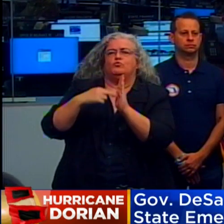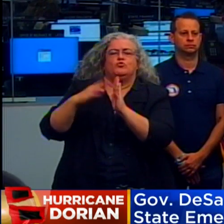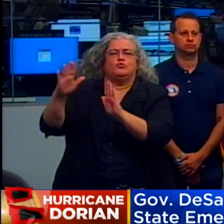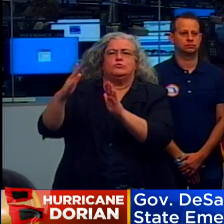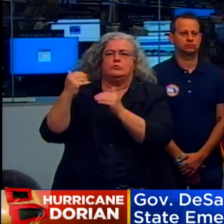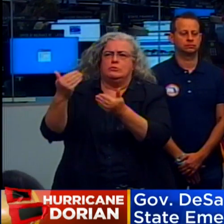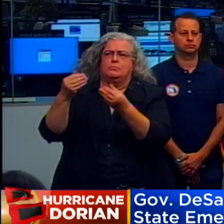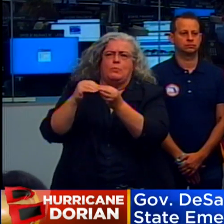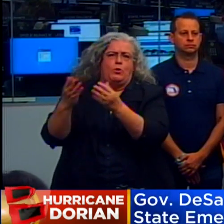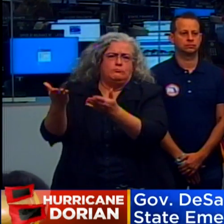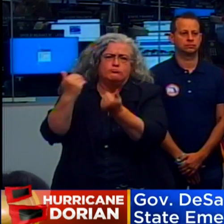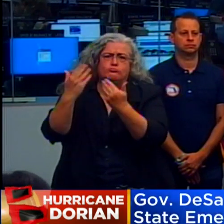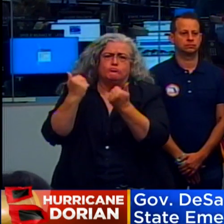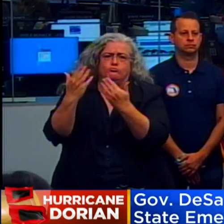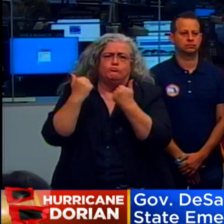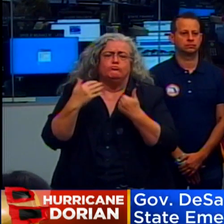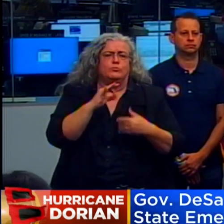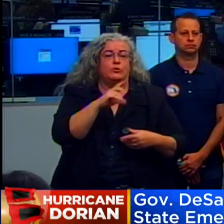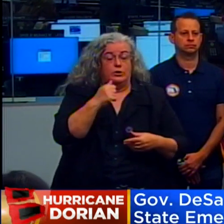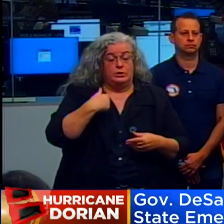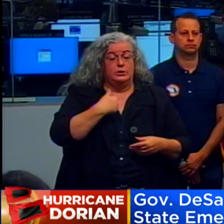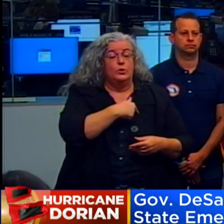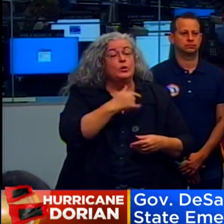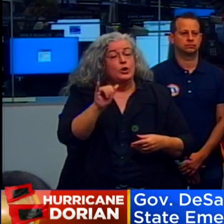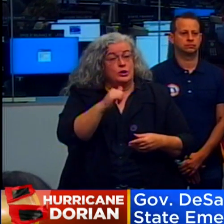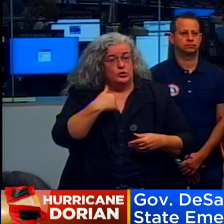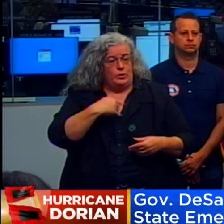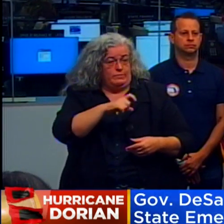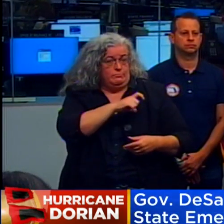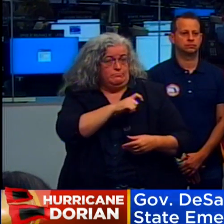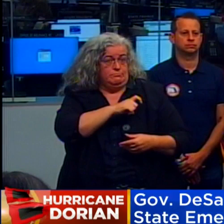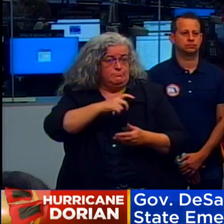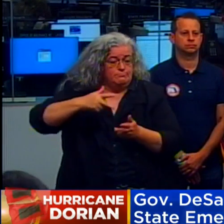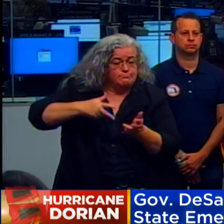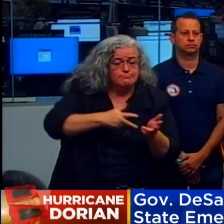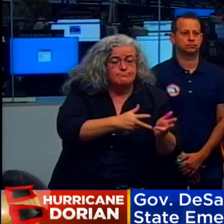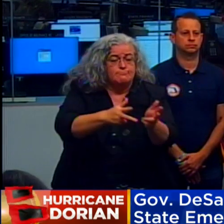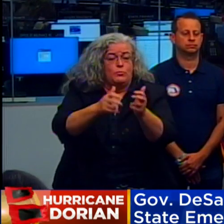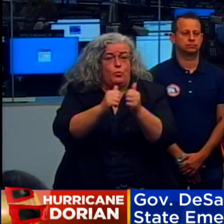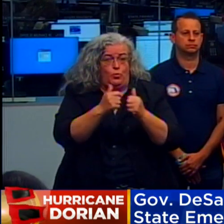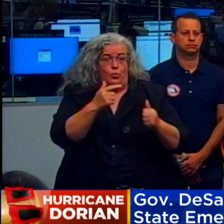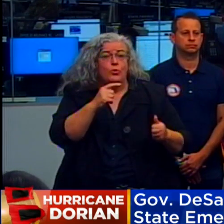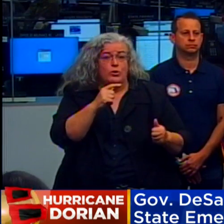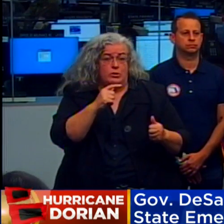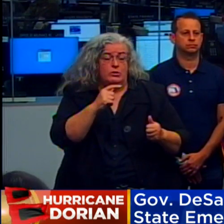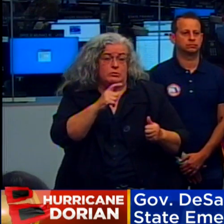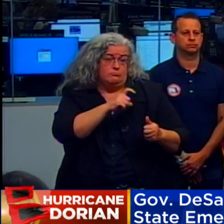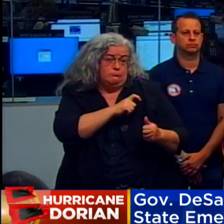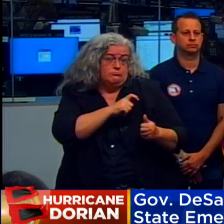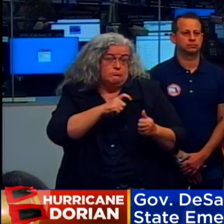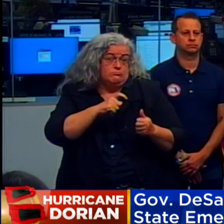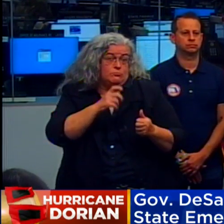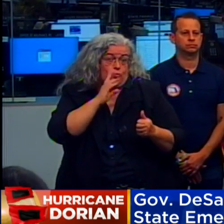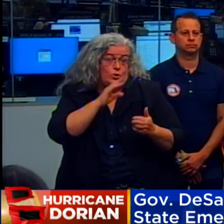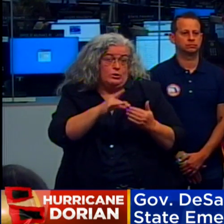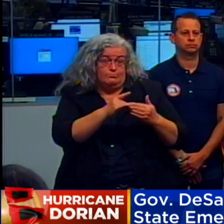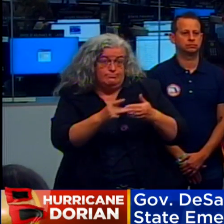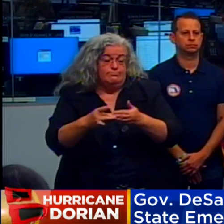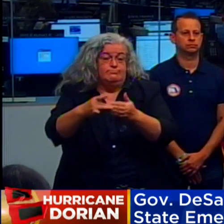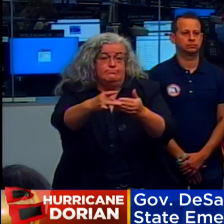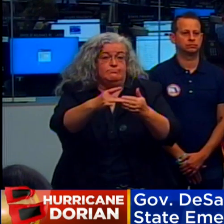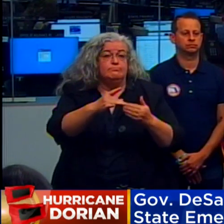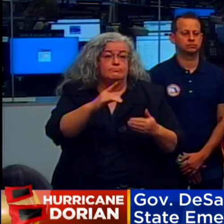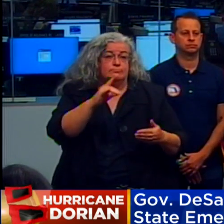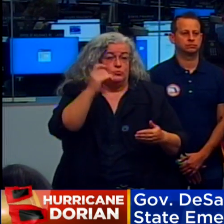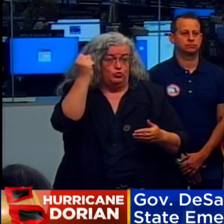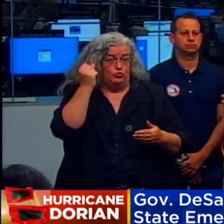Florida Highway Patrol escorts for fuel trucks so we can facilitate refueling in critical parts of the state. I mean, there's some parts of the